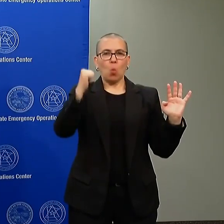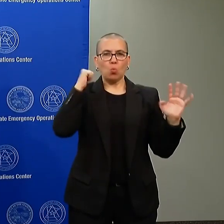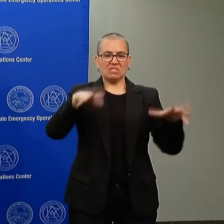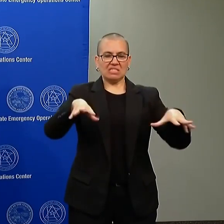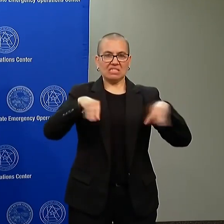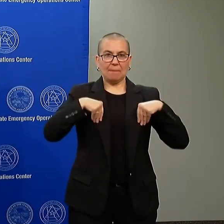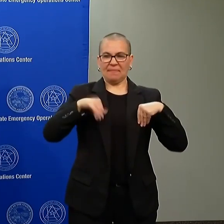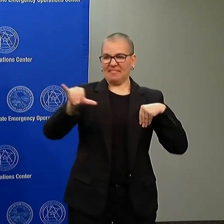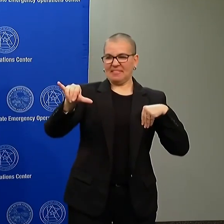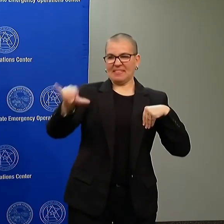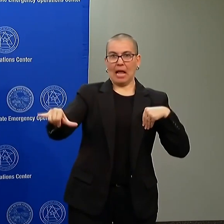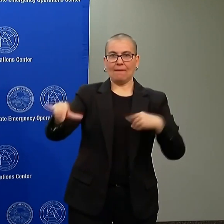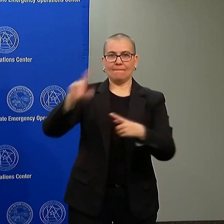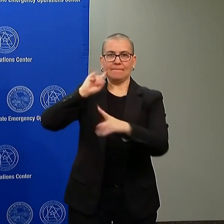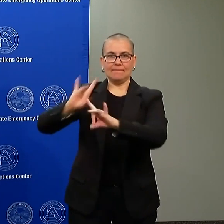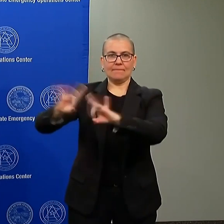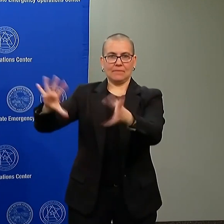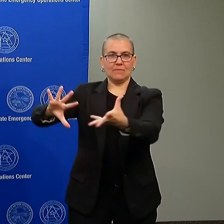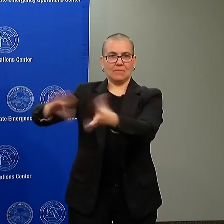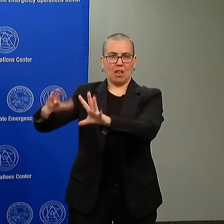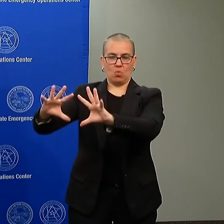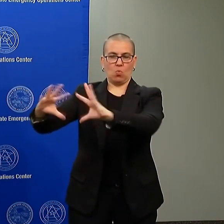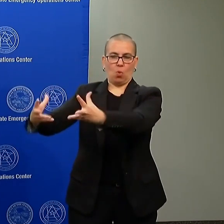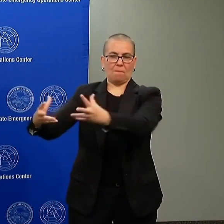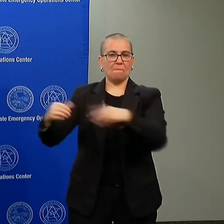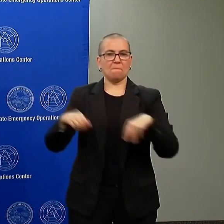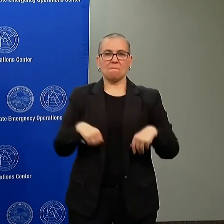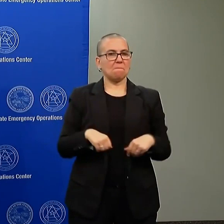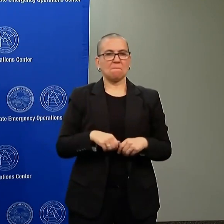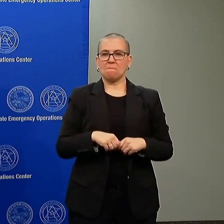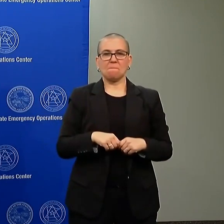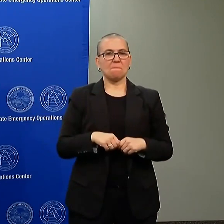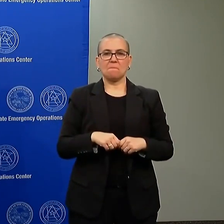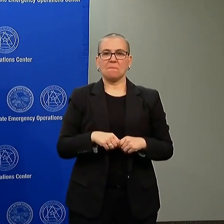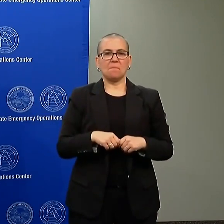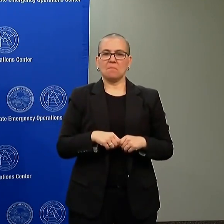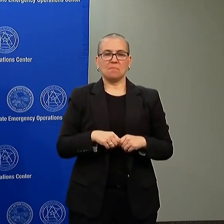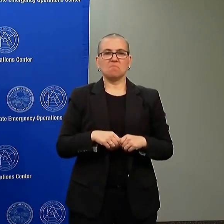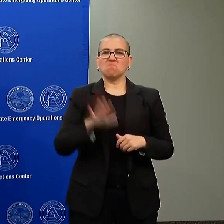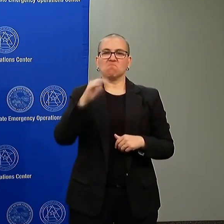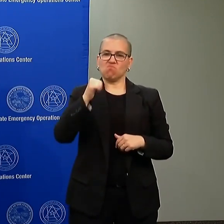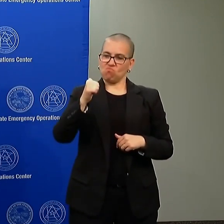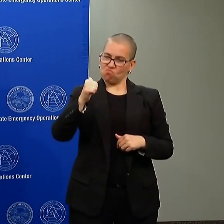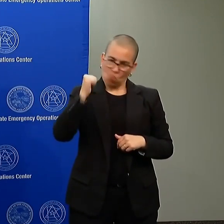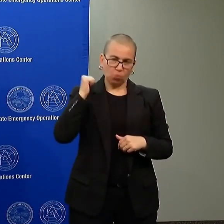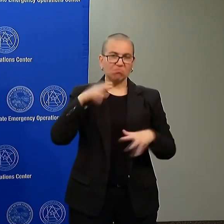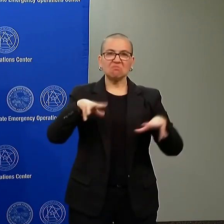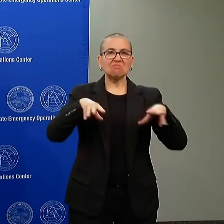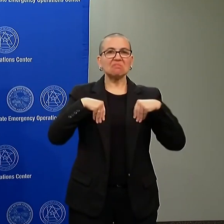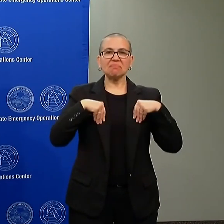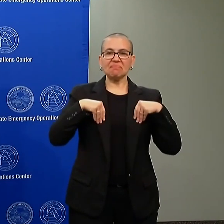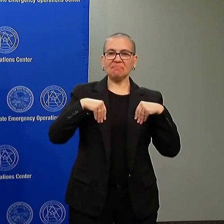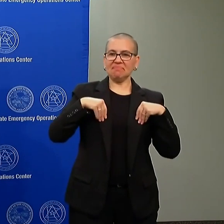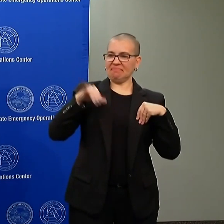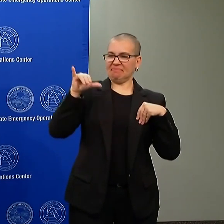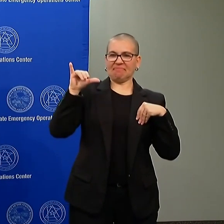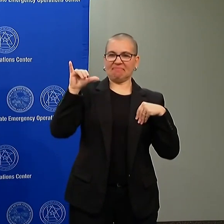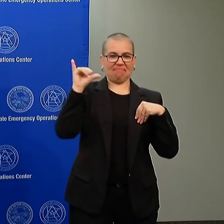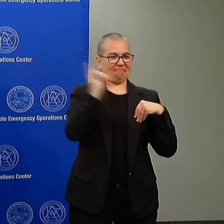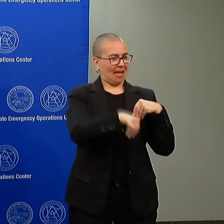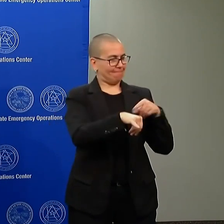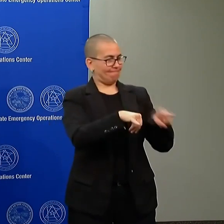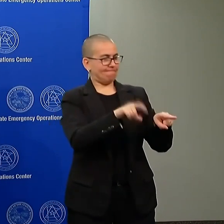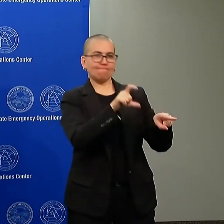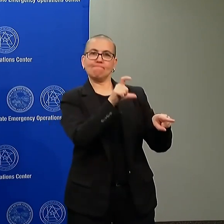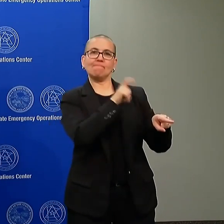the brutal killing of unarmed black men. We will not accept